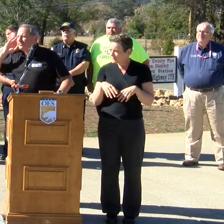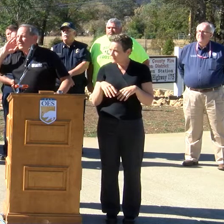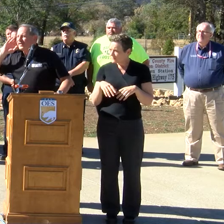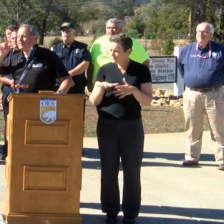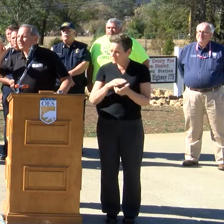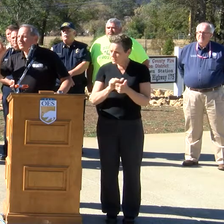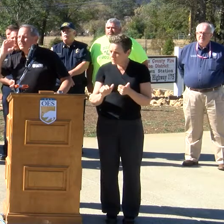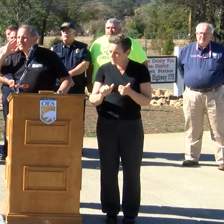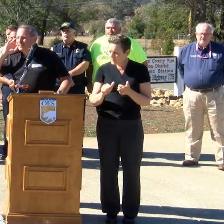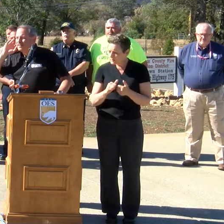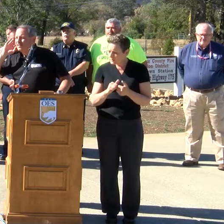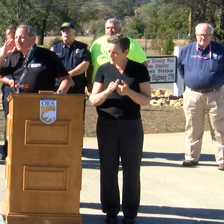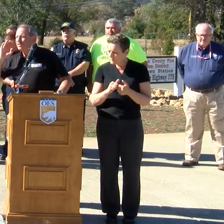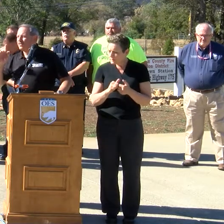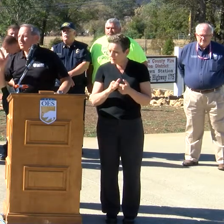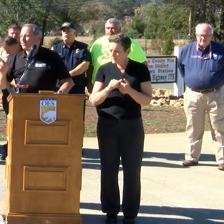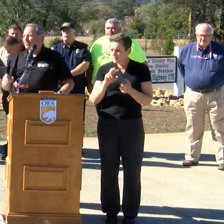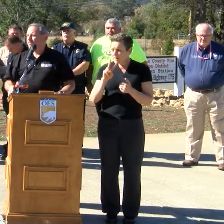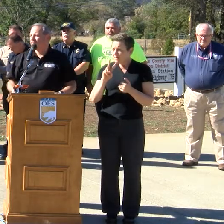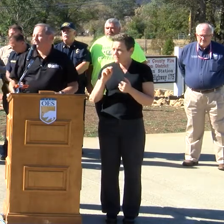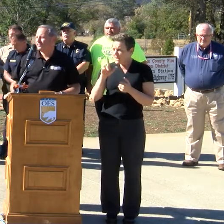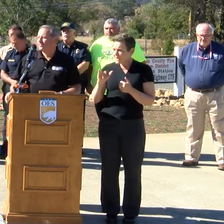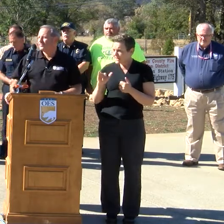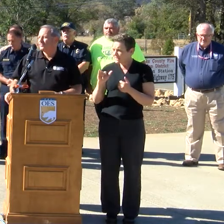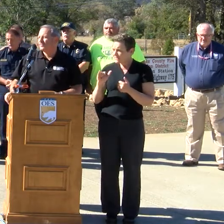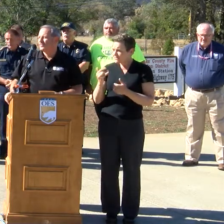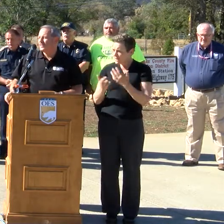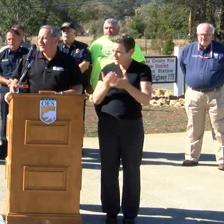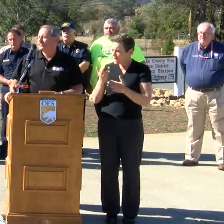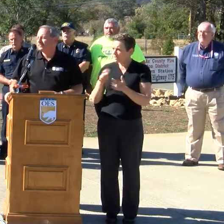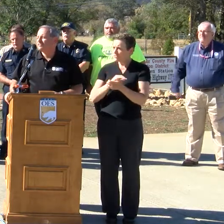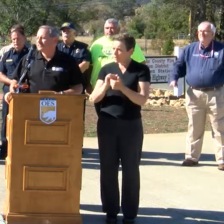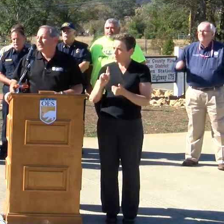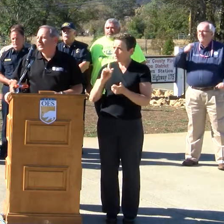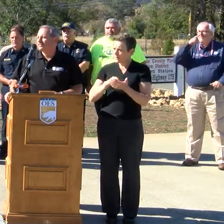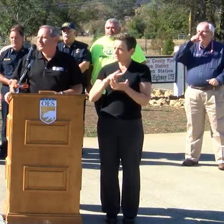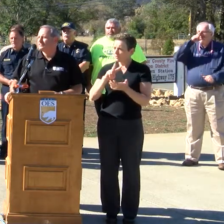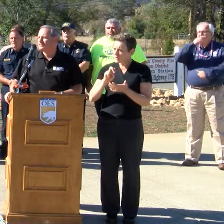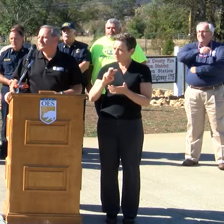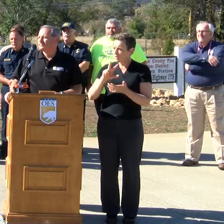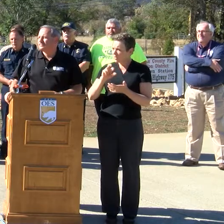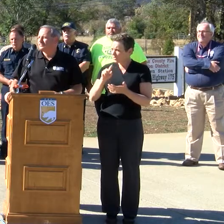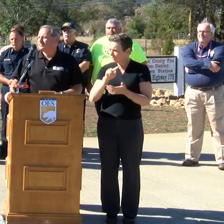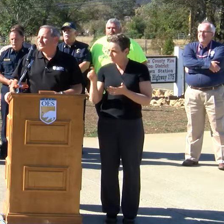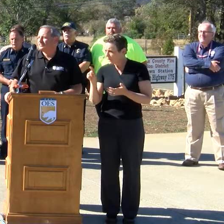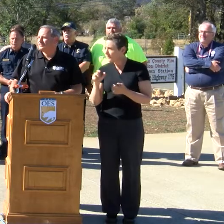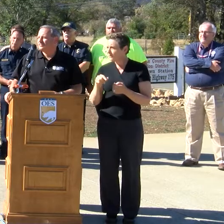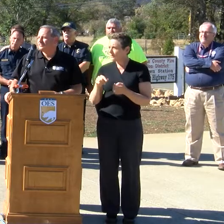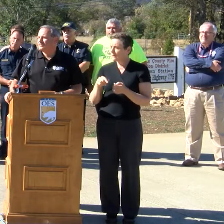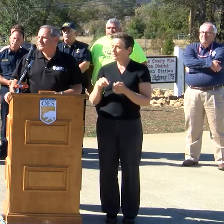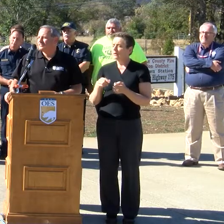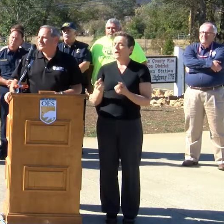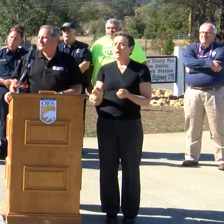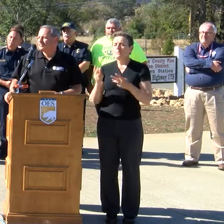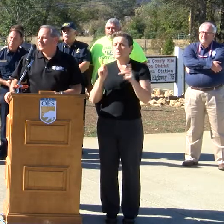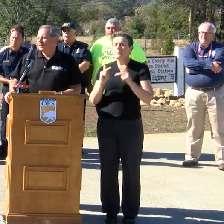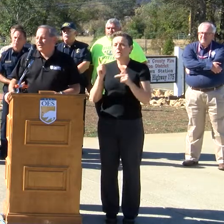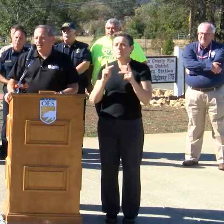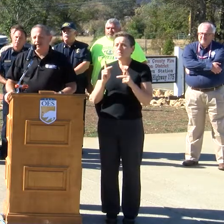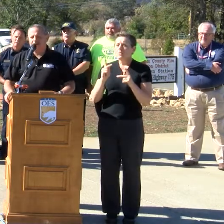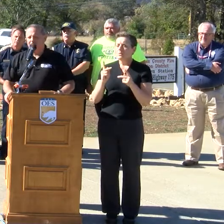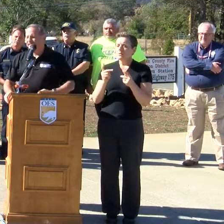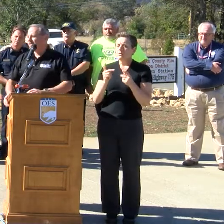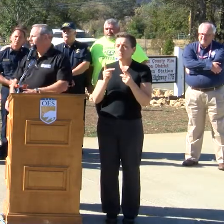Say it again. Is that all valley fire? Is that 1,000 people? Yes. is. Do you have any idea how many people were just playing?